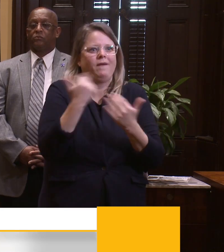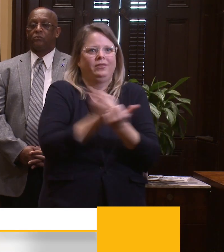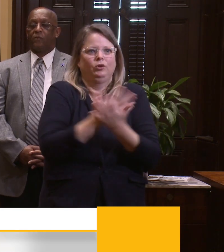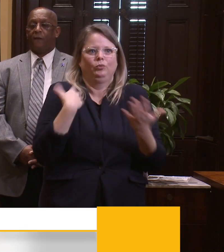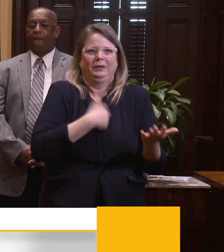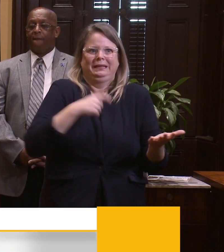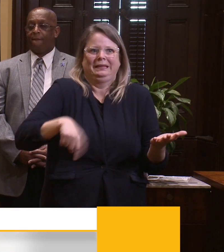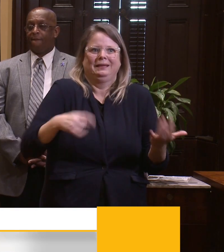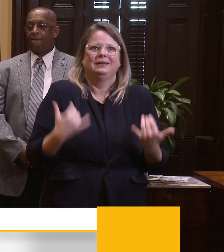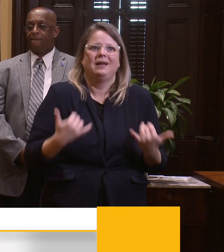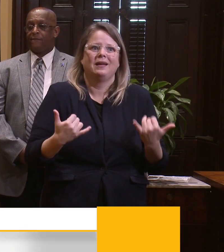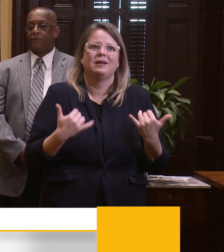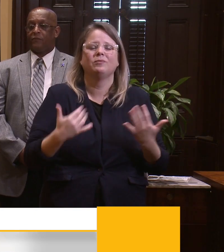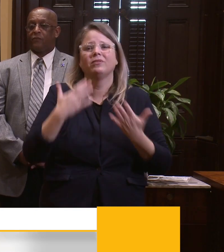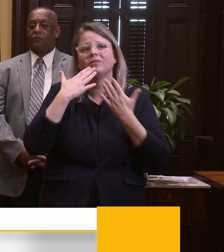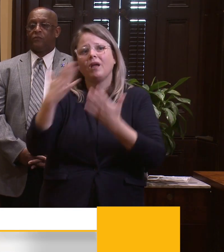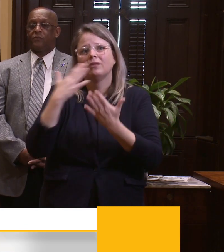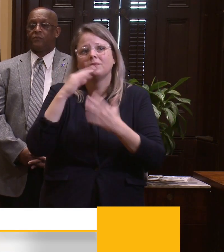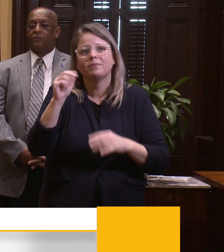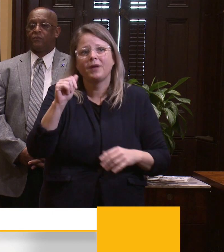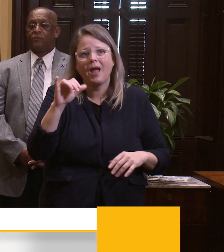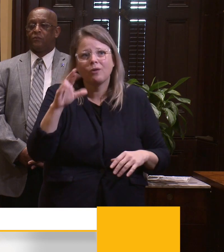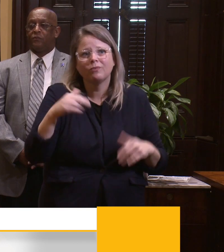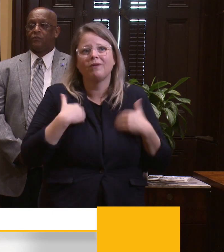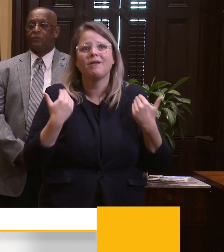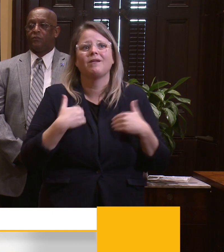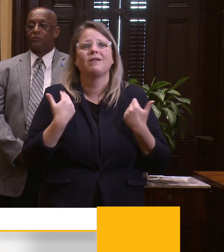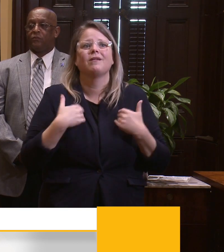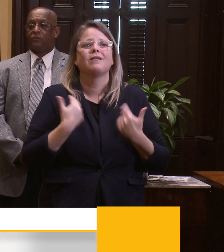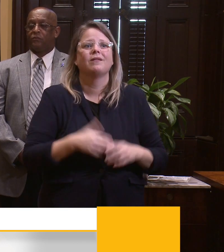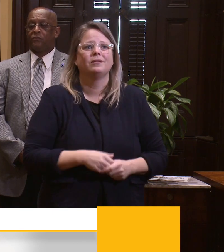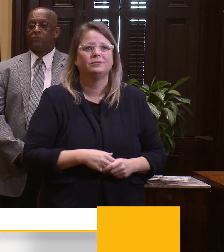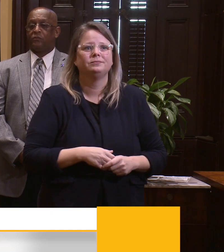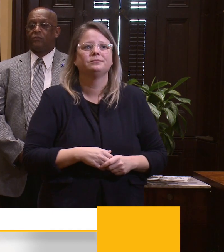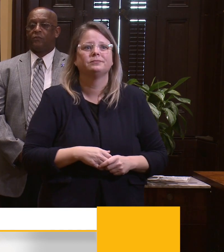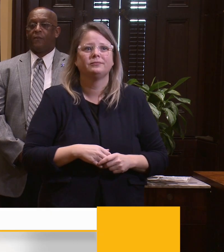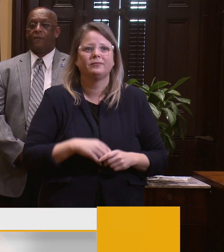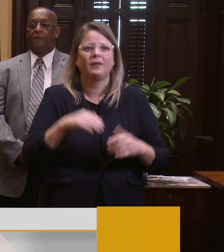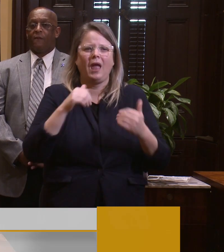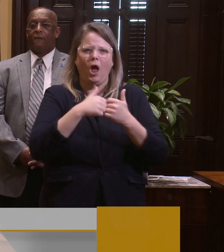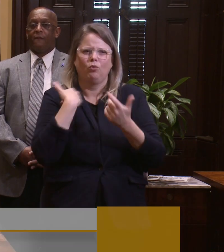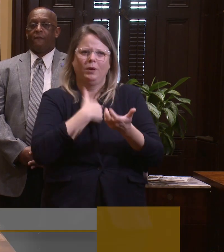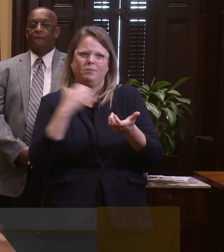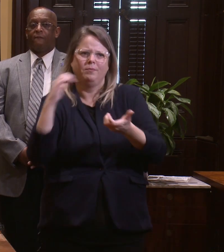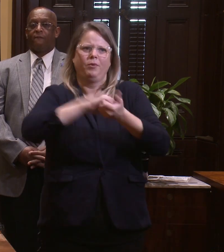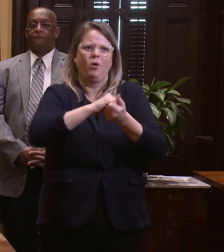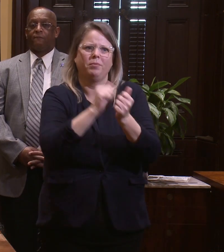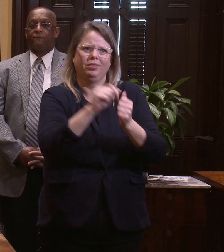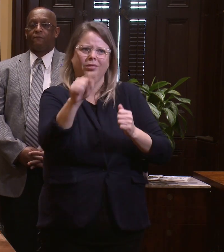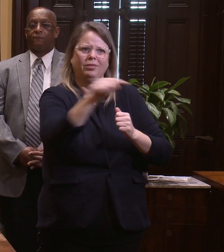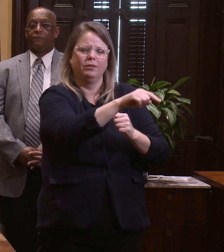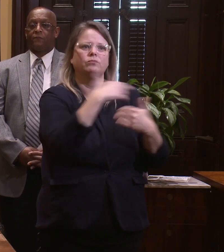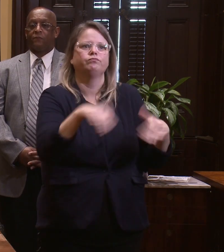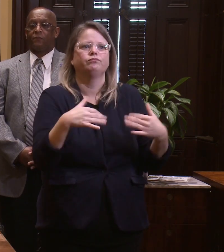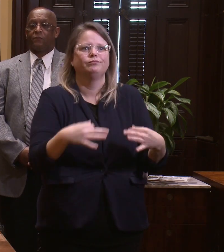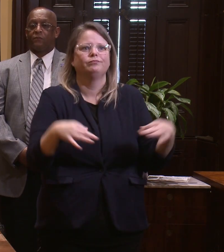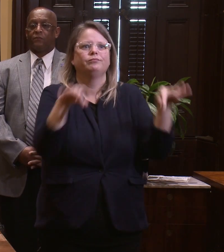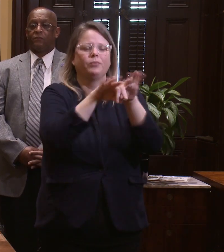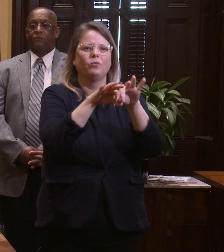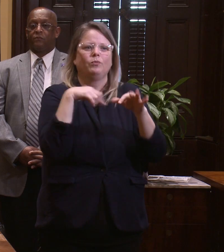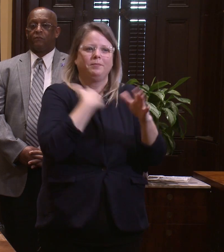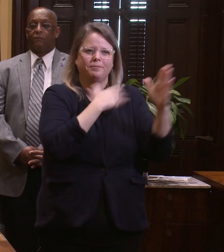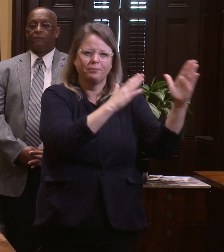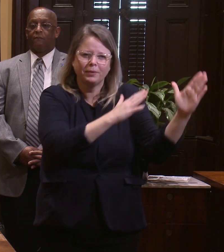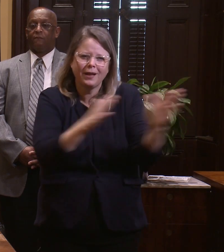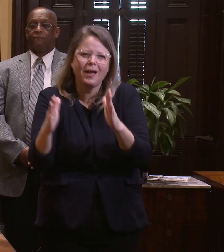Mayor Young and our sister agencies for all of the support that they have put into helping us to ensure that there was a plan and a process in place